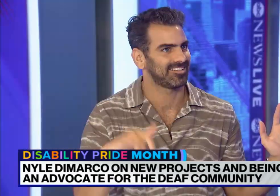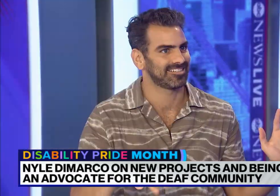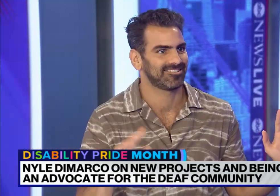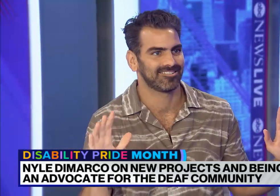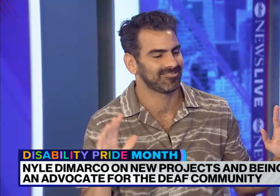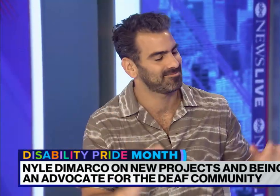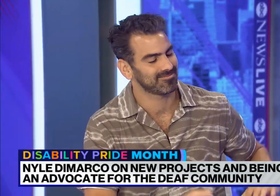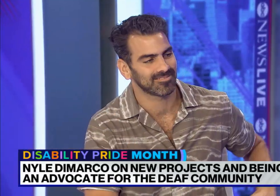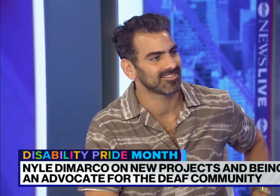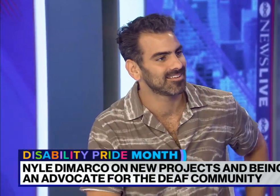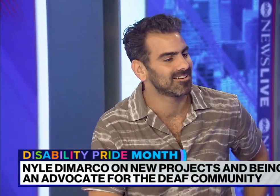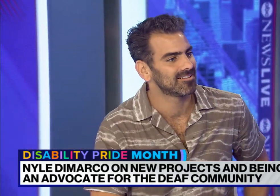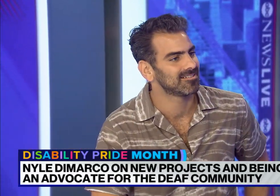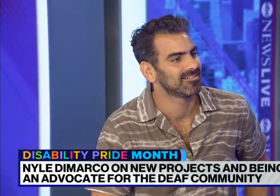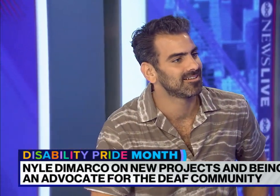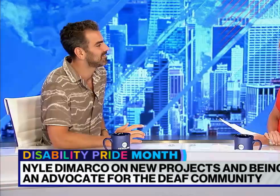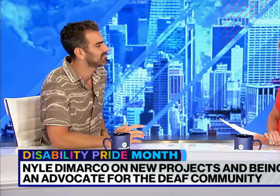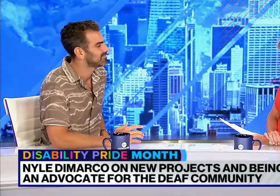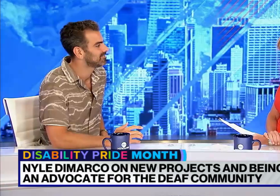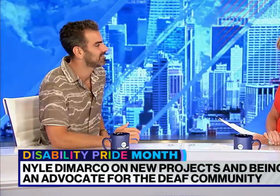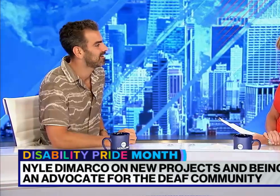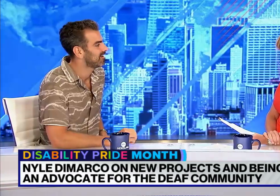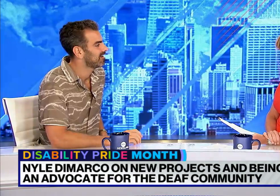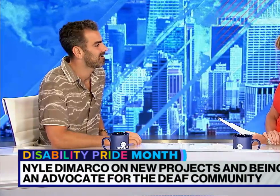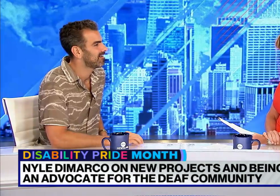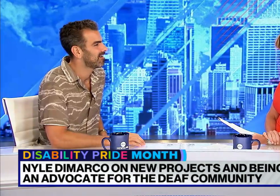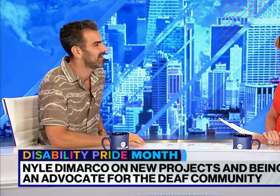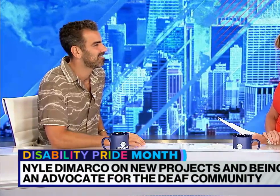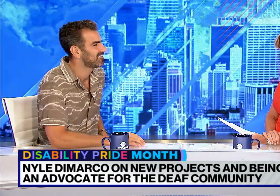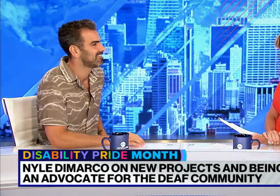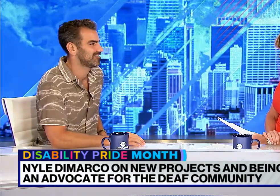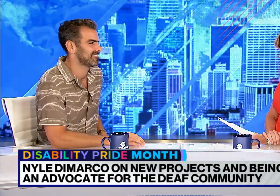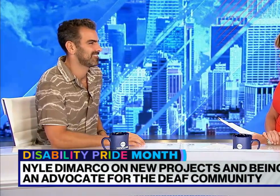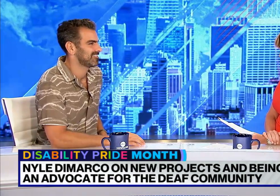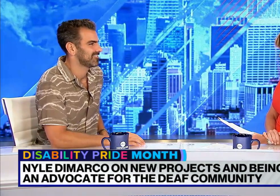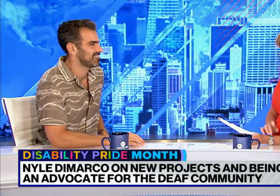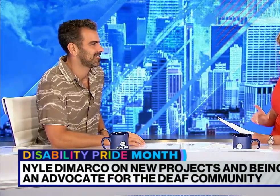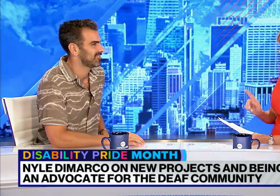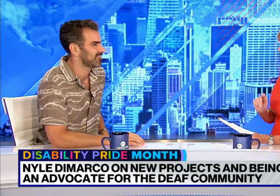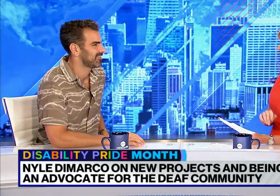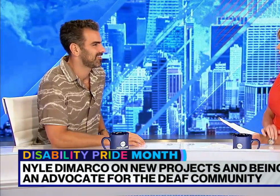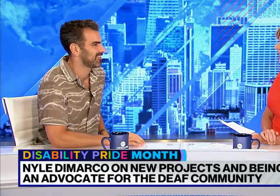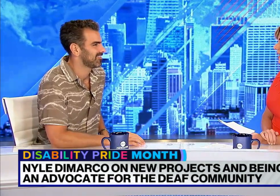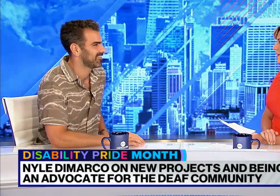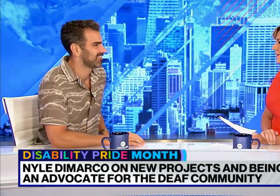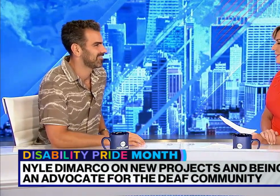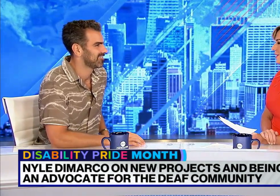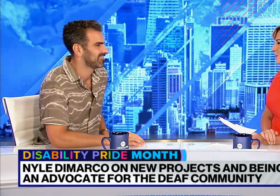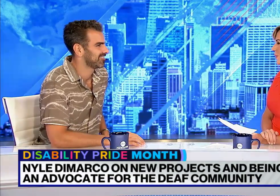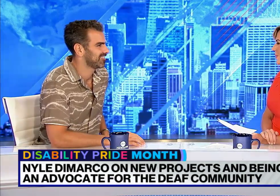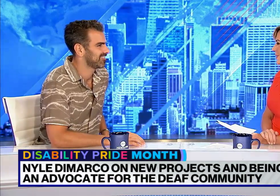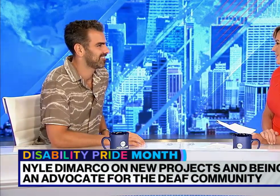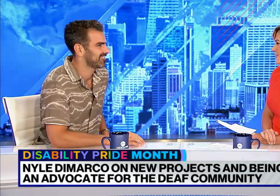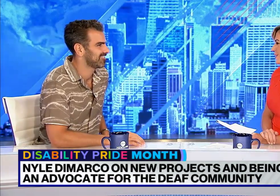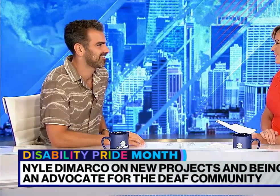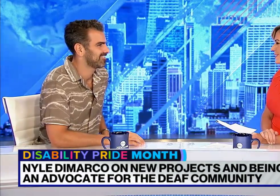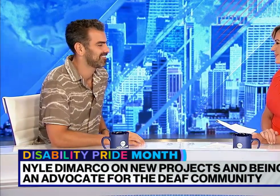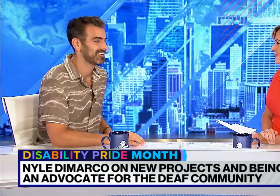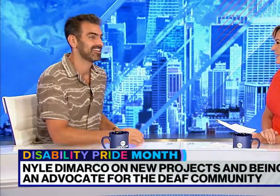know, it's what we all need. All right. And finally, if you were not doing what you're doing now, what would you pick